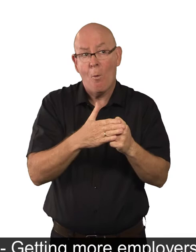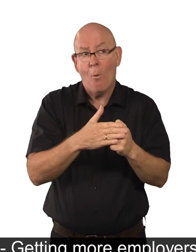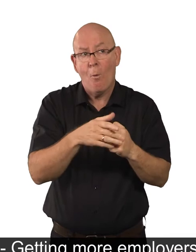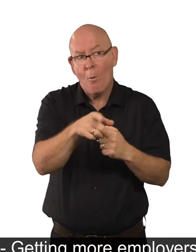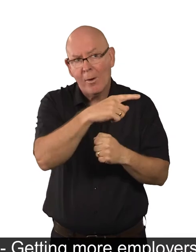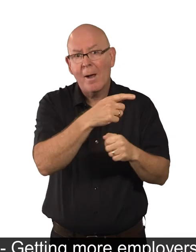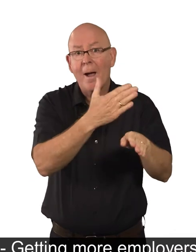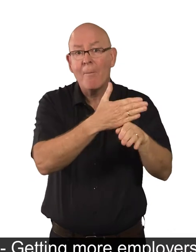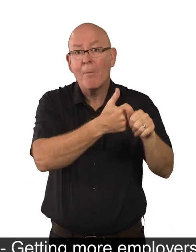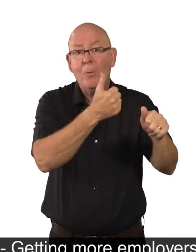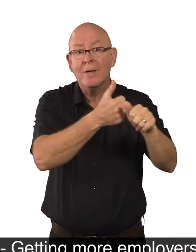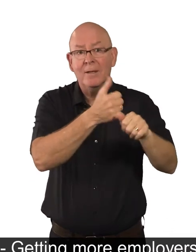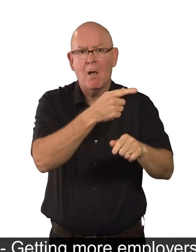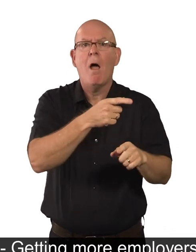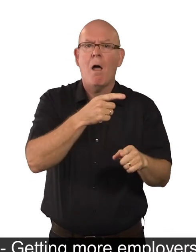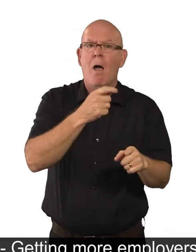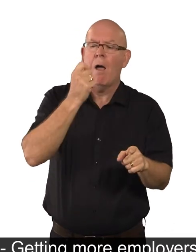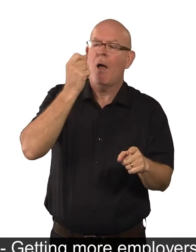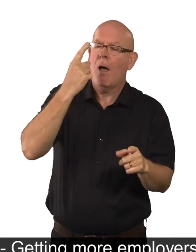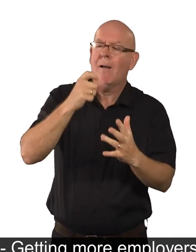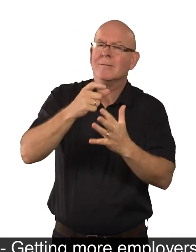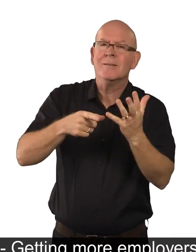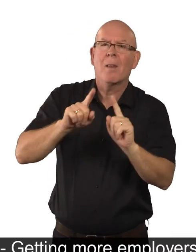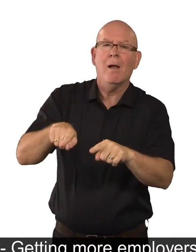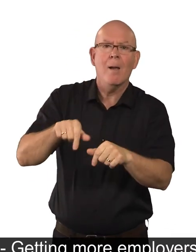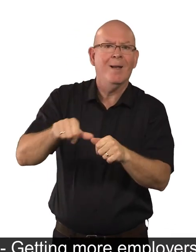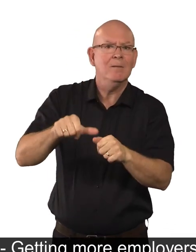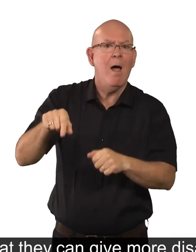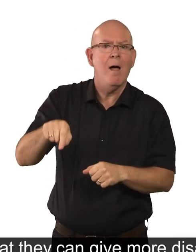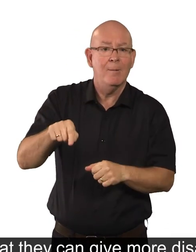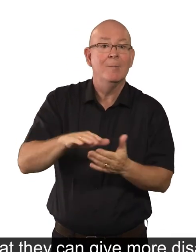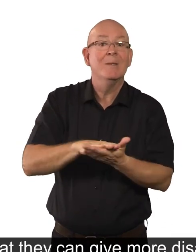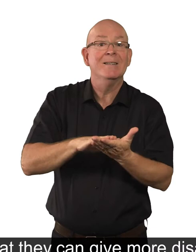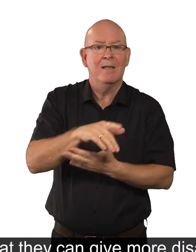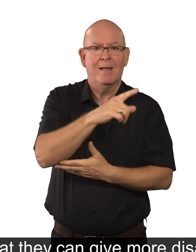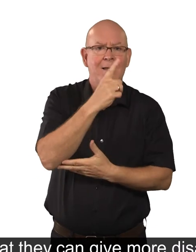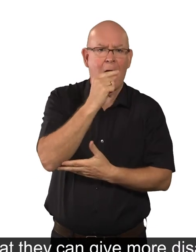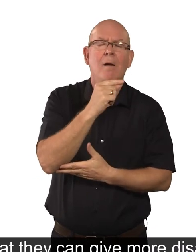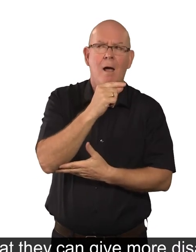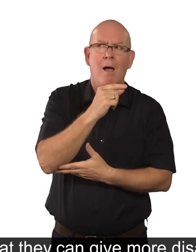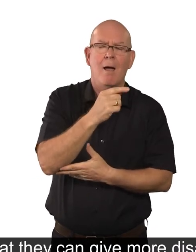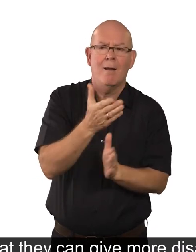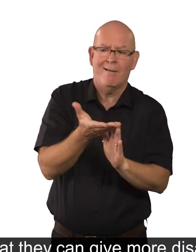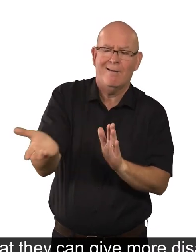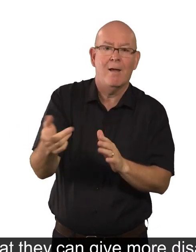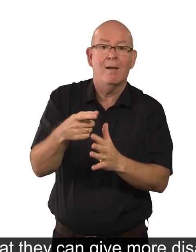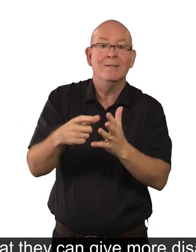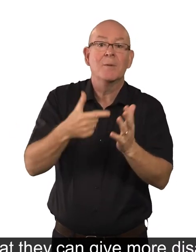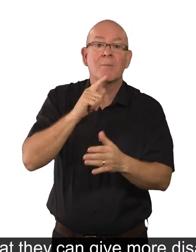Getting more employers to understand disability better, so that they can give more disabled people